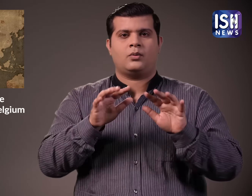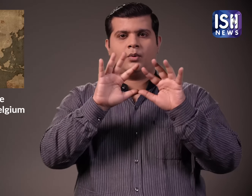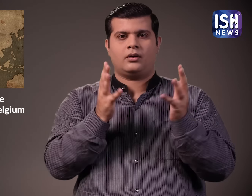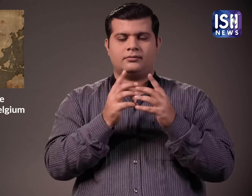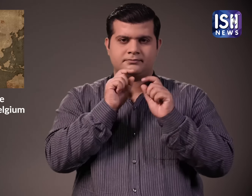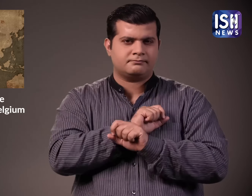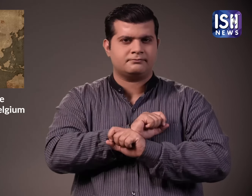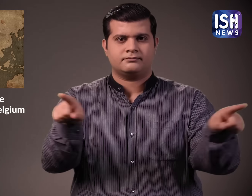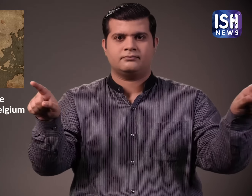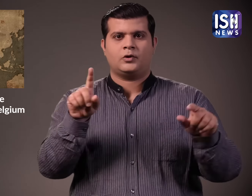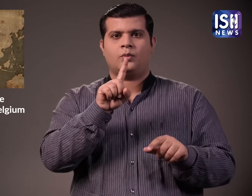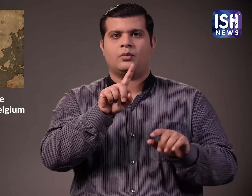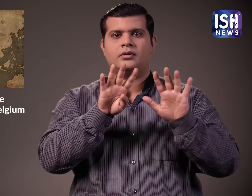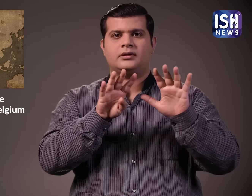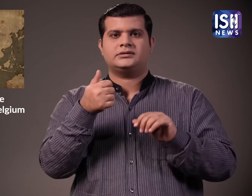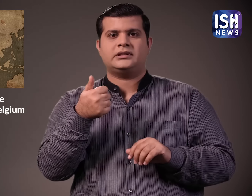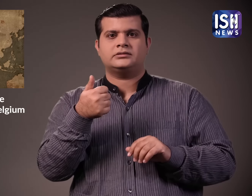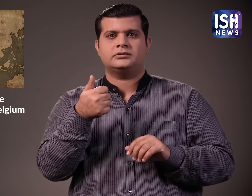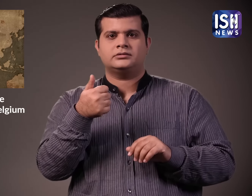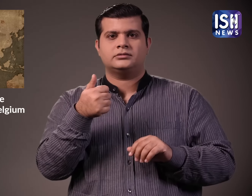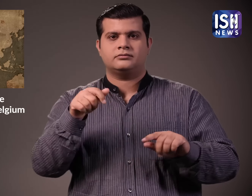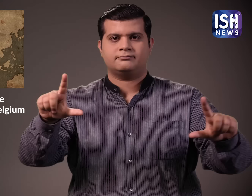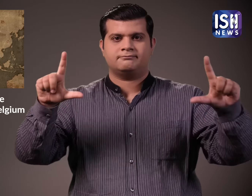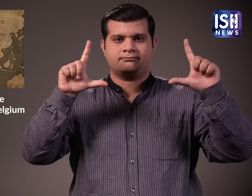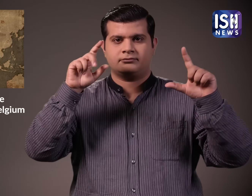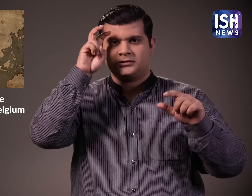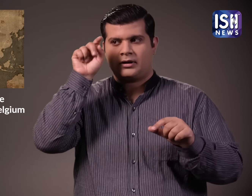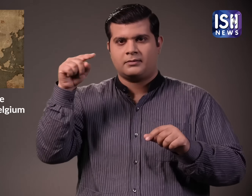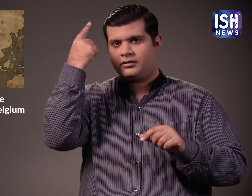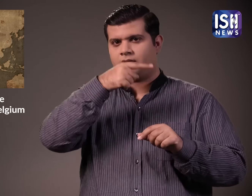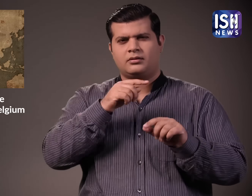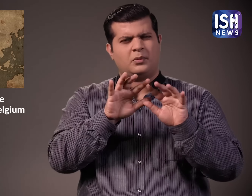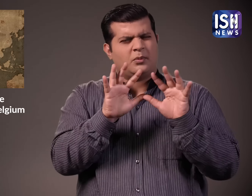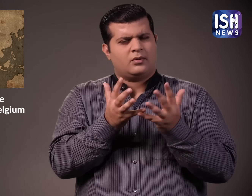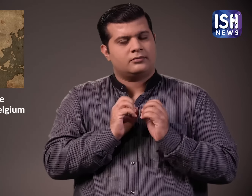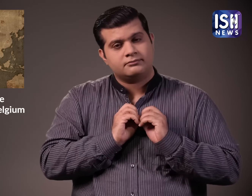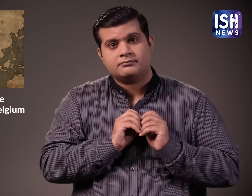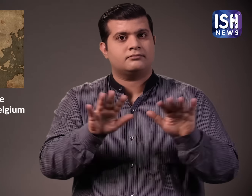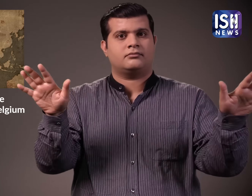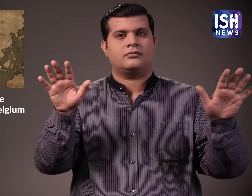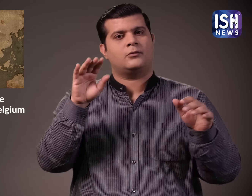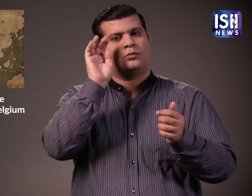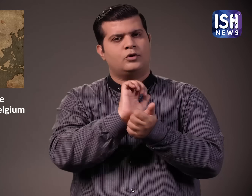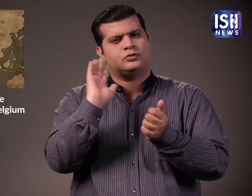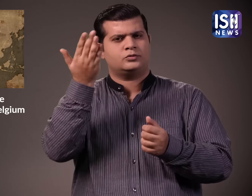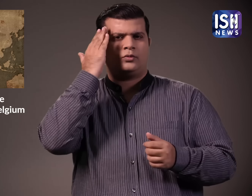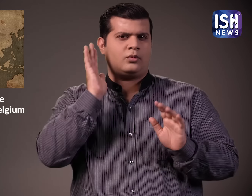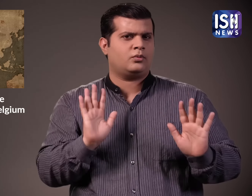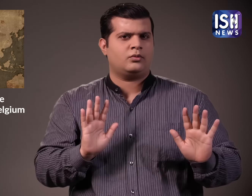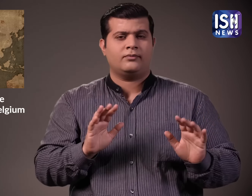issue the Blue Notice. It is then announced to all the 196 different countries. Across the world, this information will